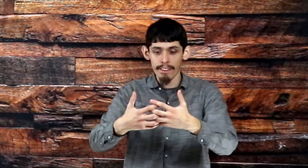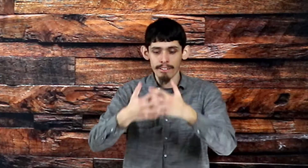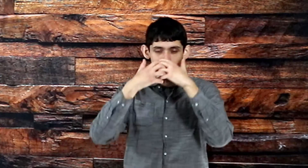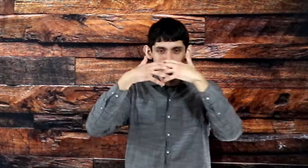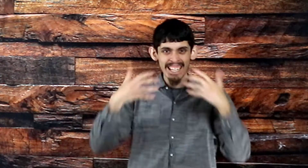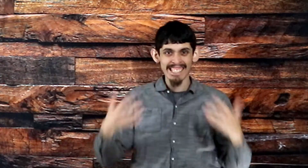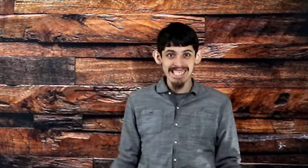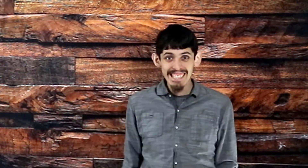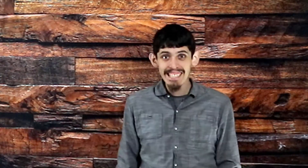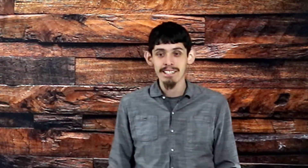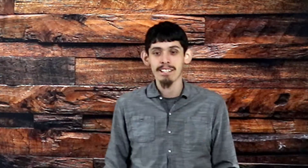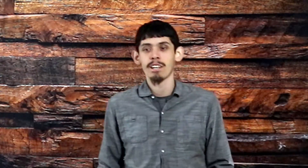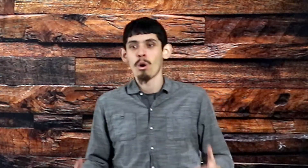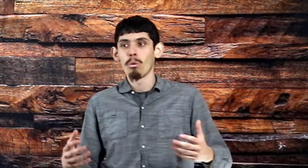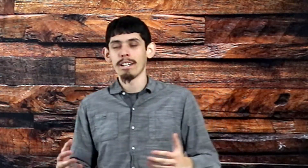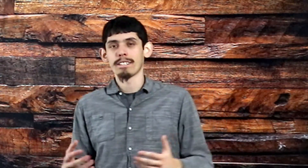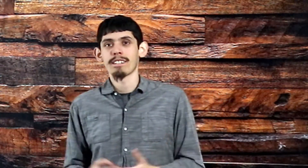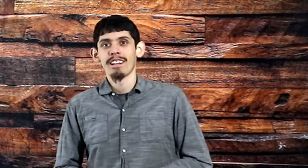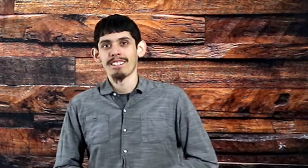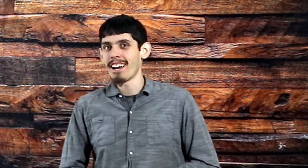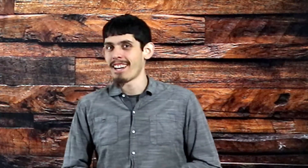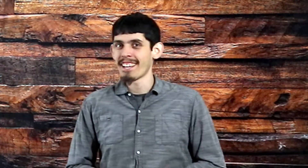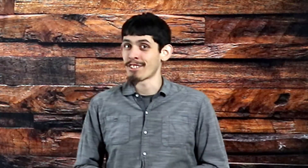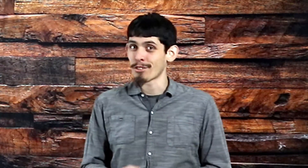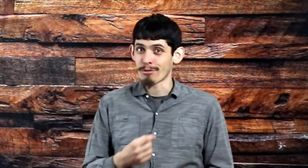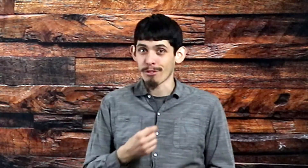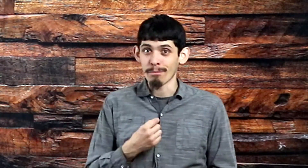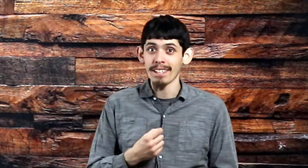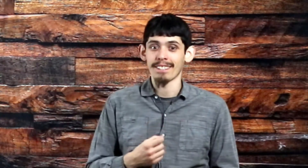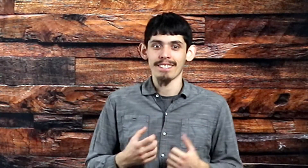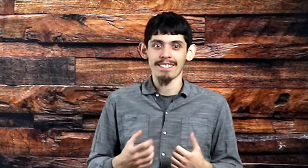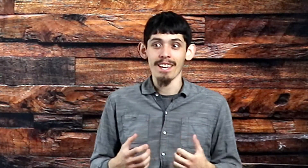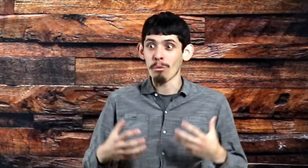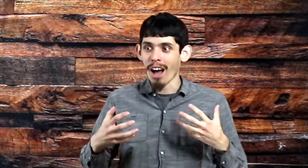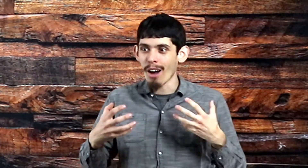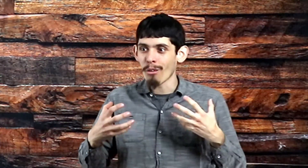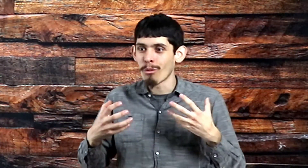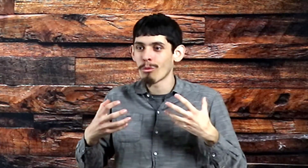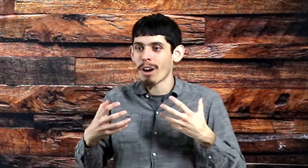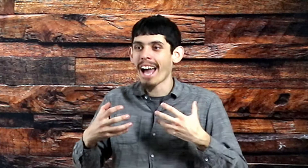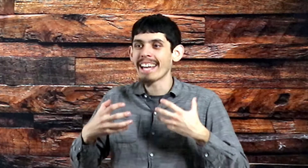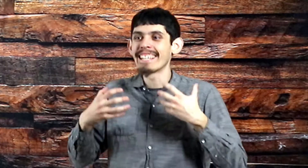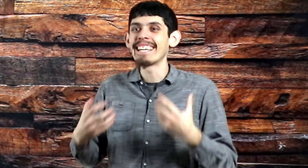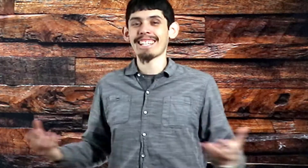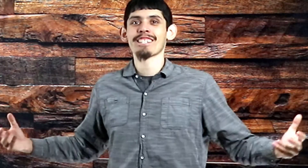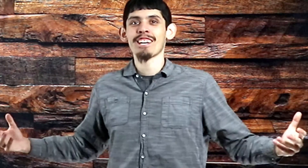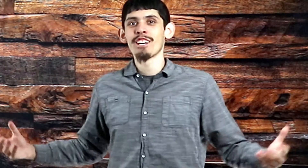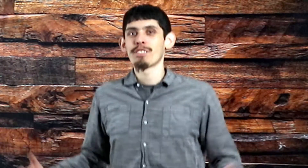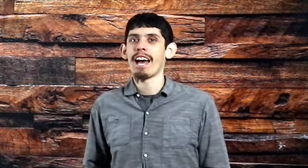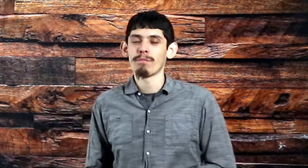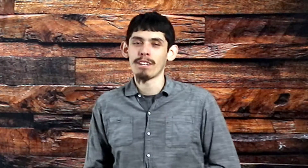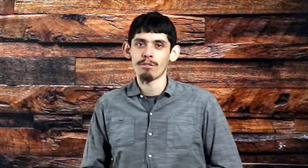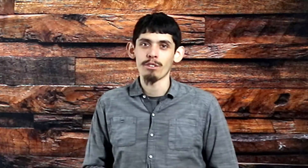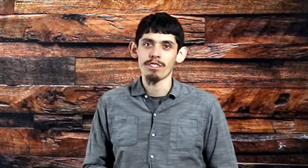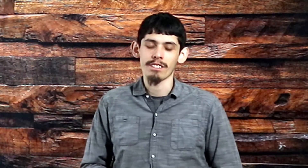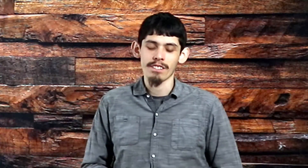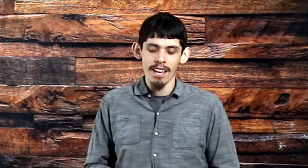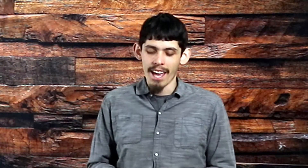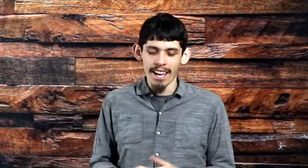and see what God has in store for me today. I get to have my devotions, and